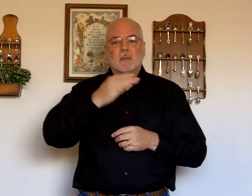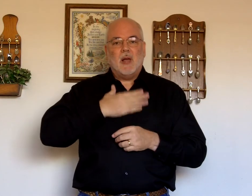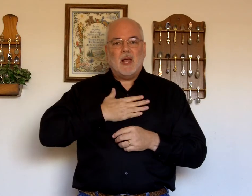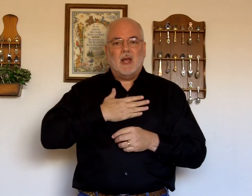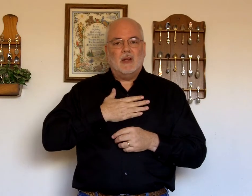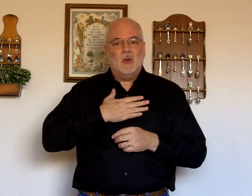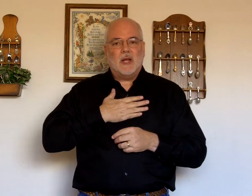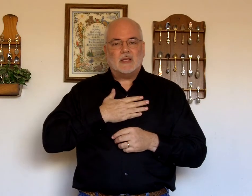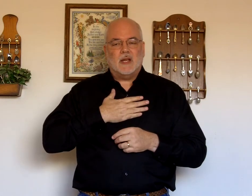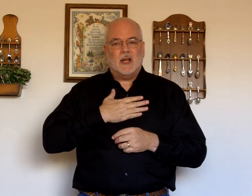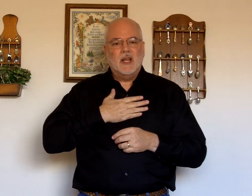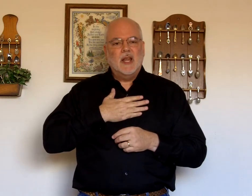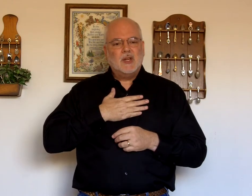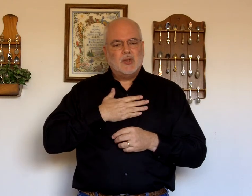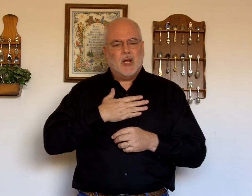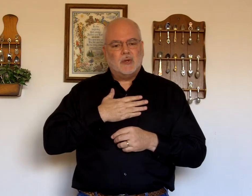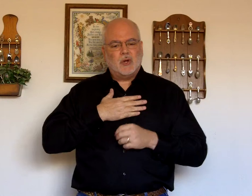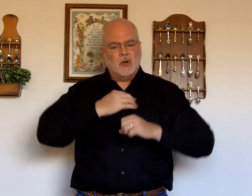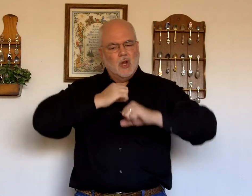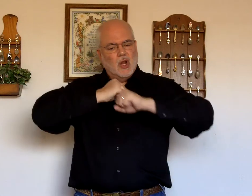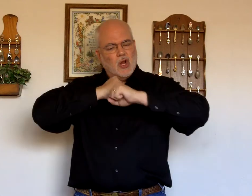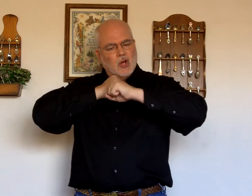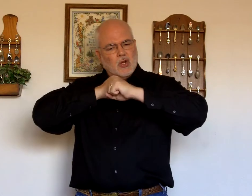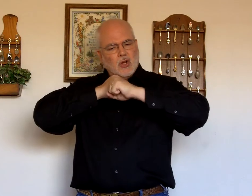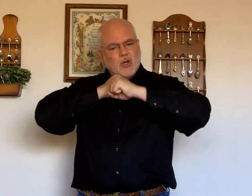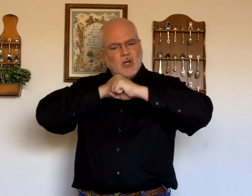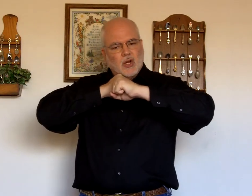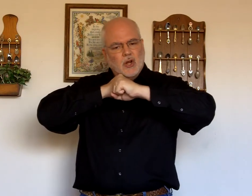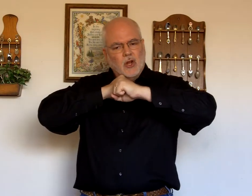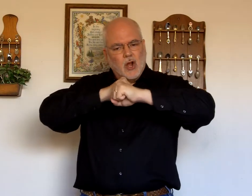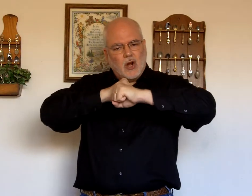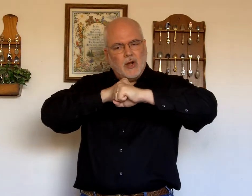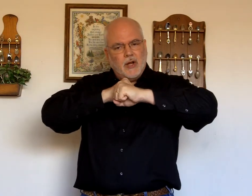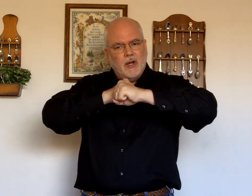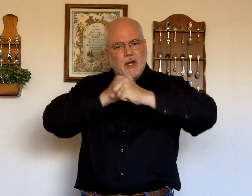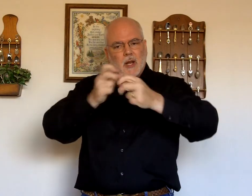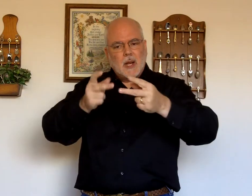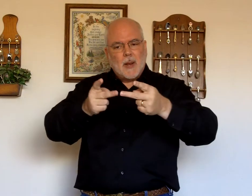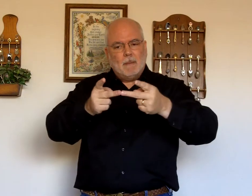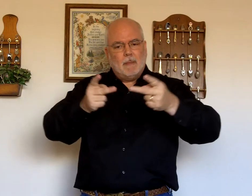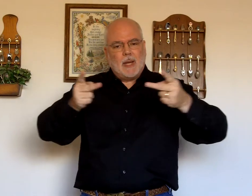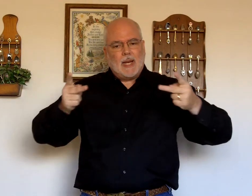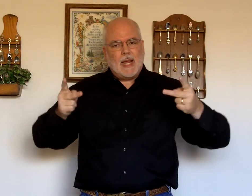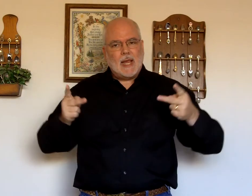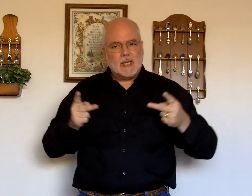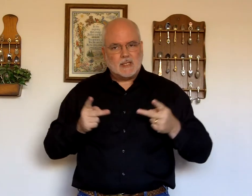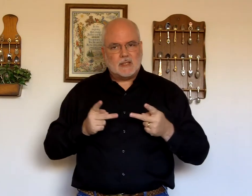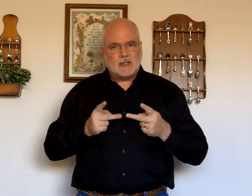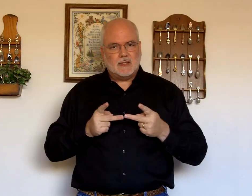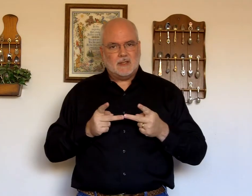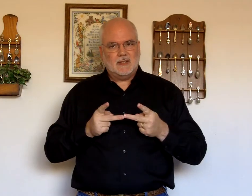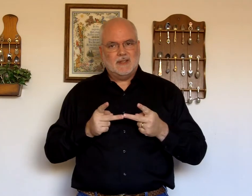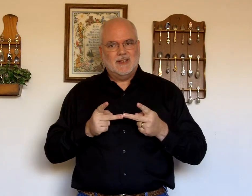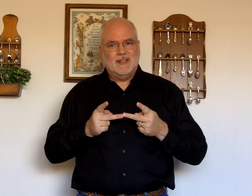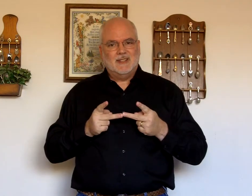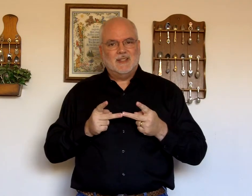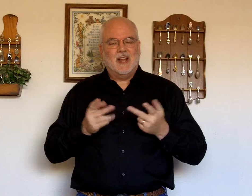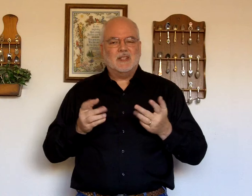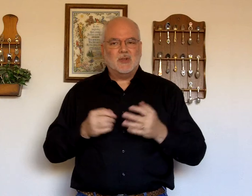My. Know that sign. Shelter. Guarded. Place. At the